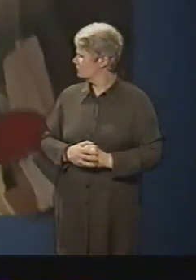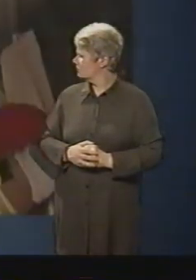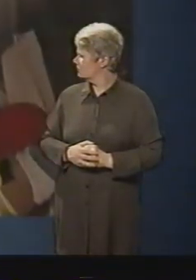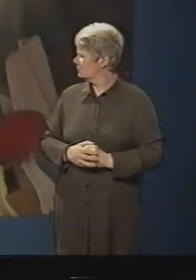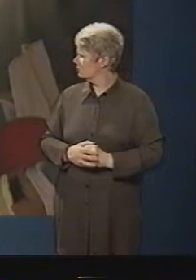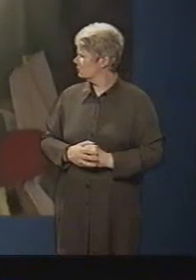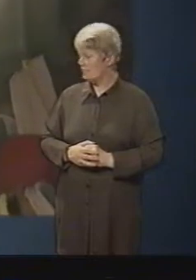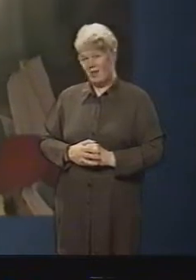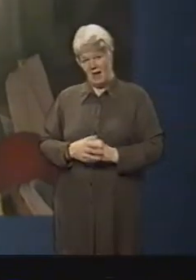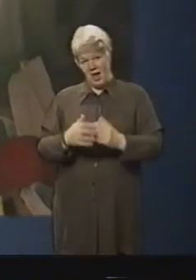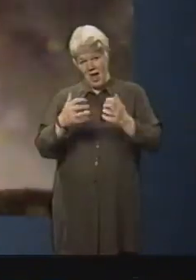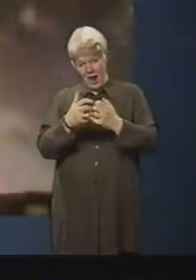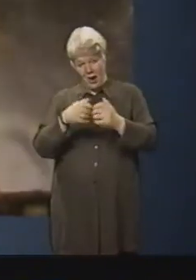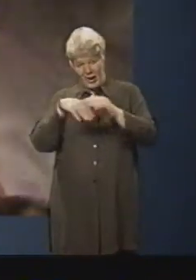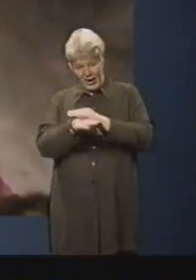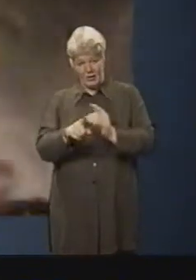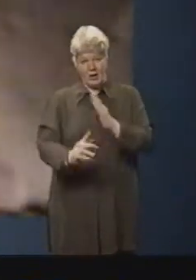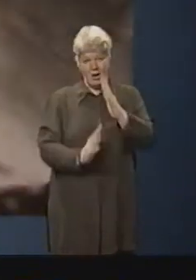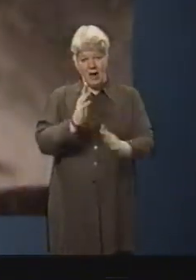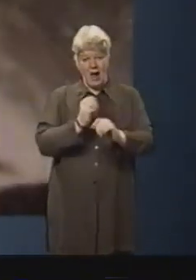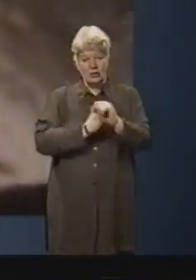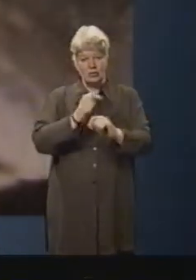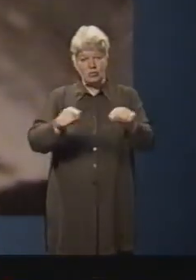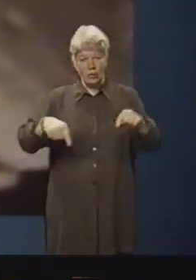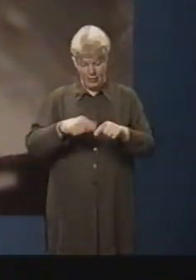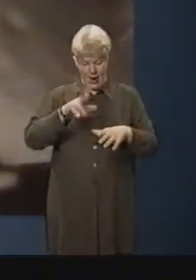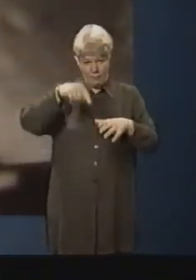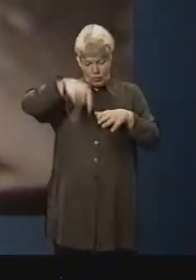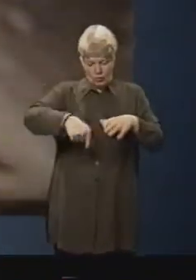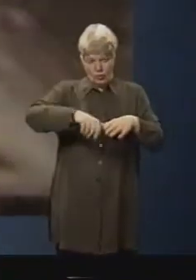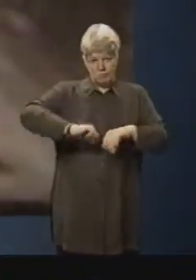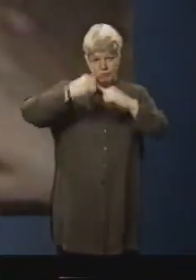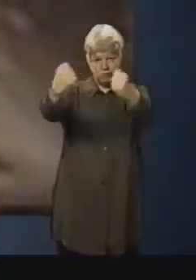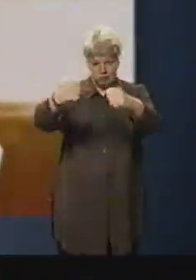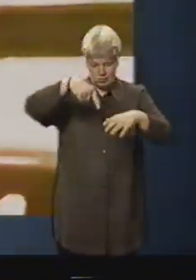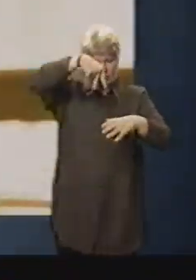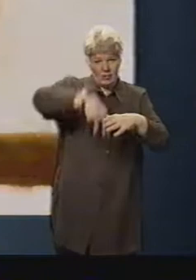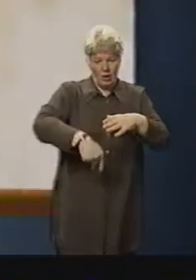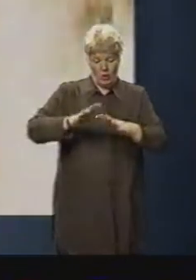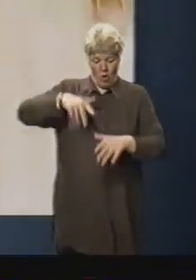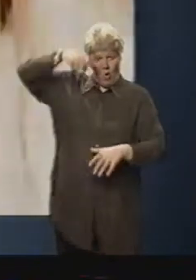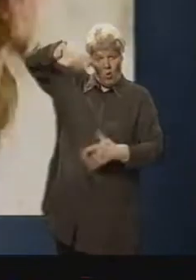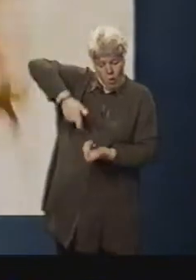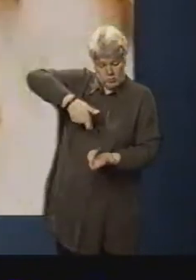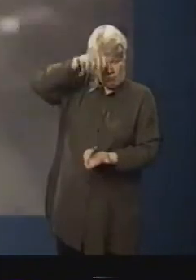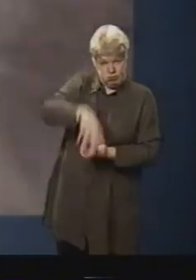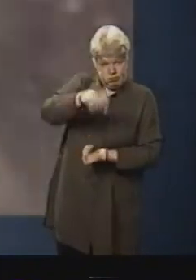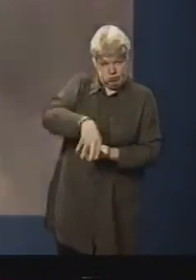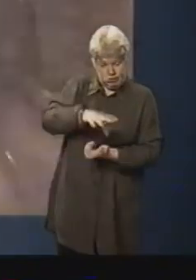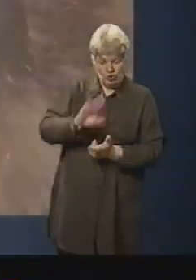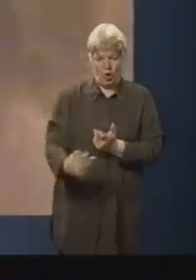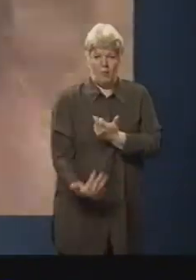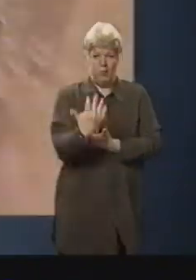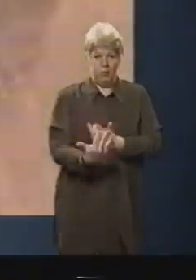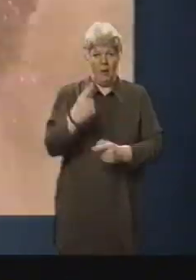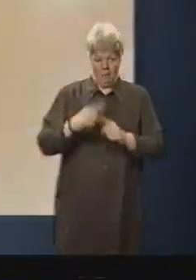The only way into the machinery room is through this hatch. By spraying water from above, they prevent the flames from escaping and